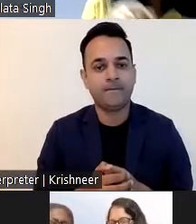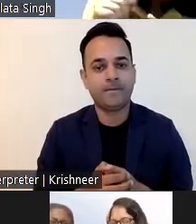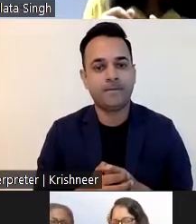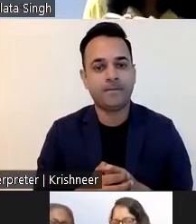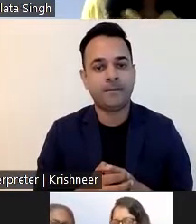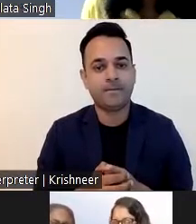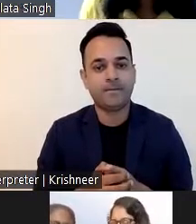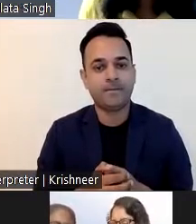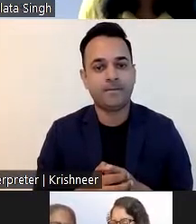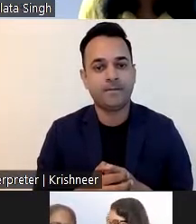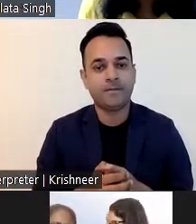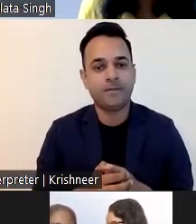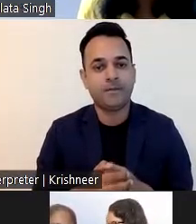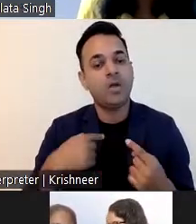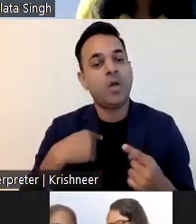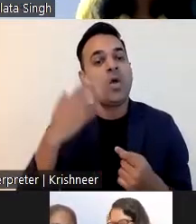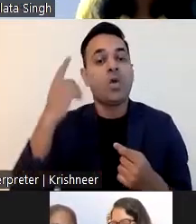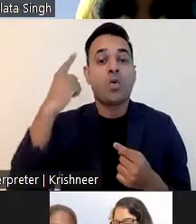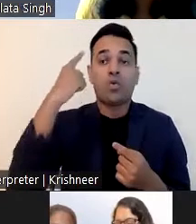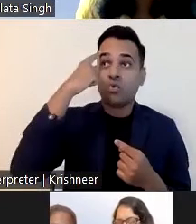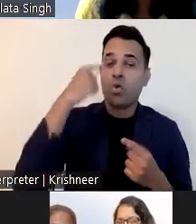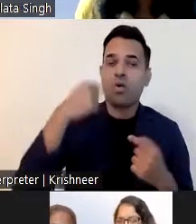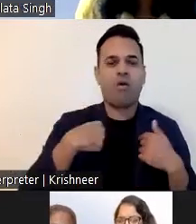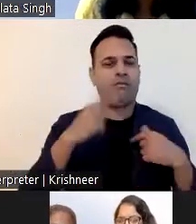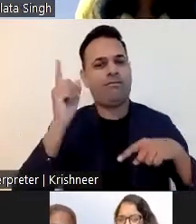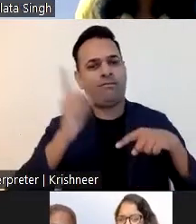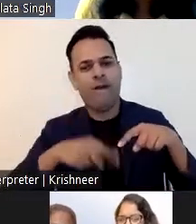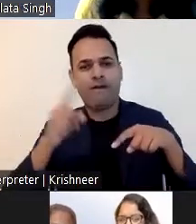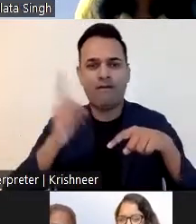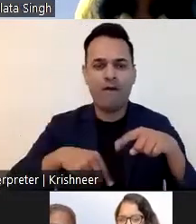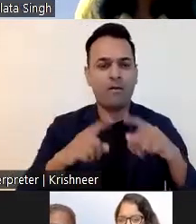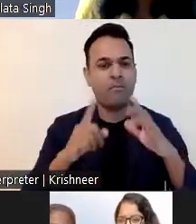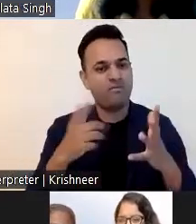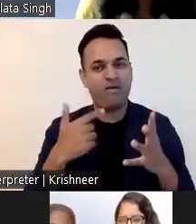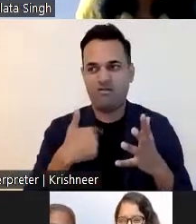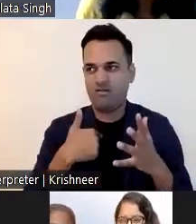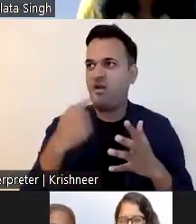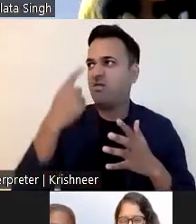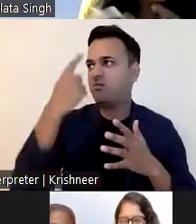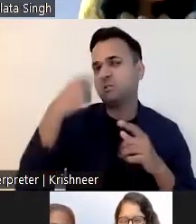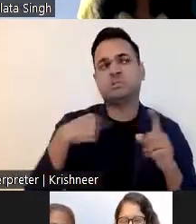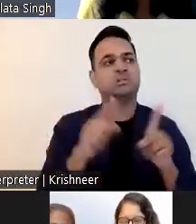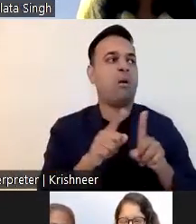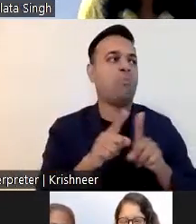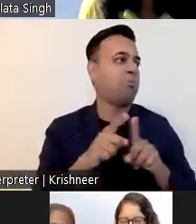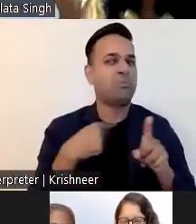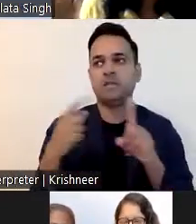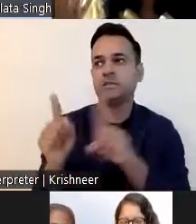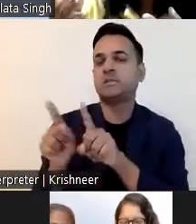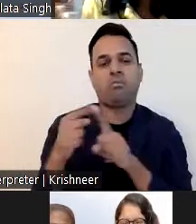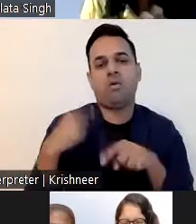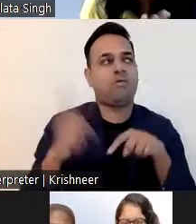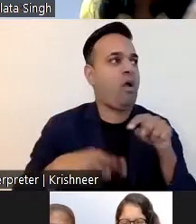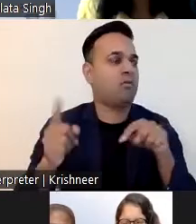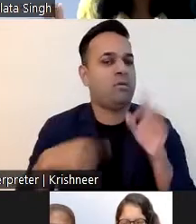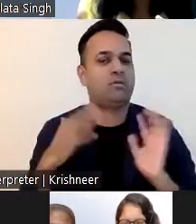today I am working in an organization where I am motivated every day. But earlier